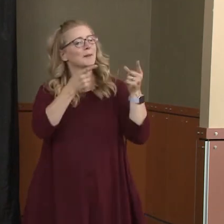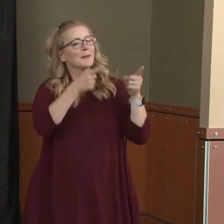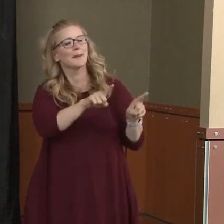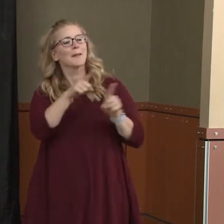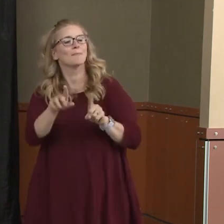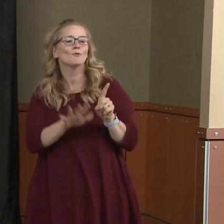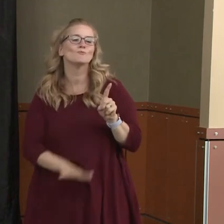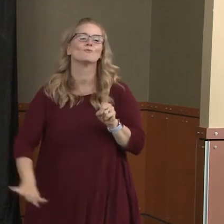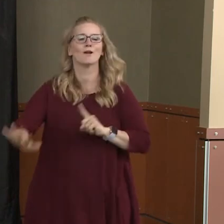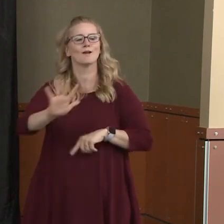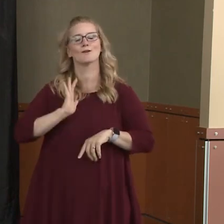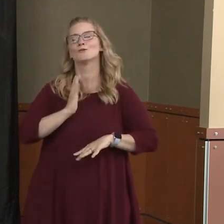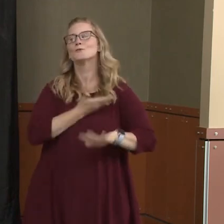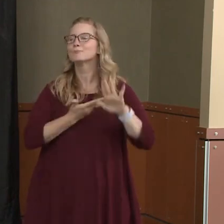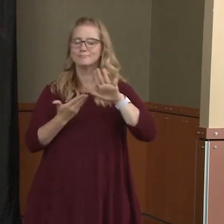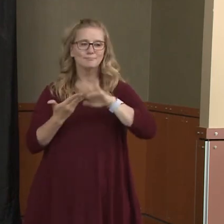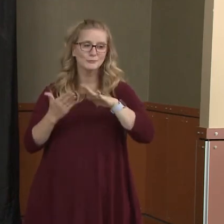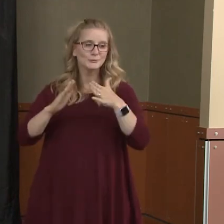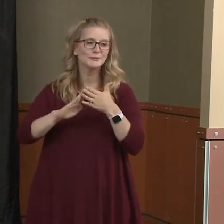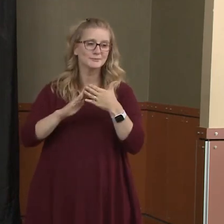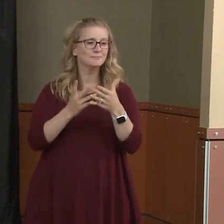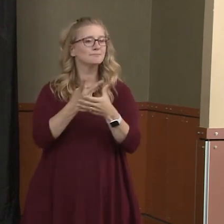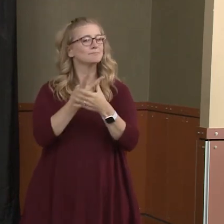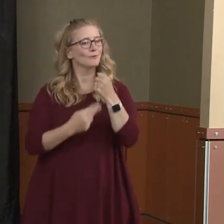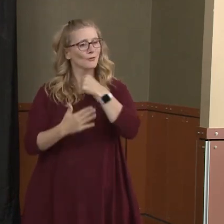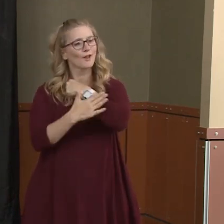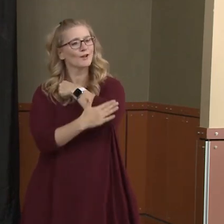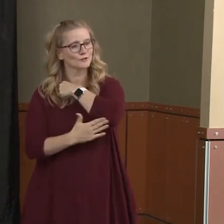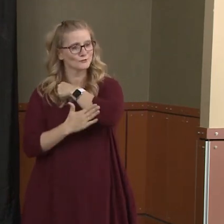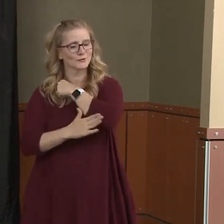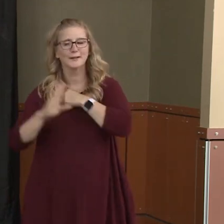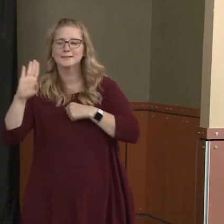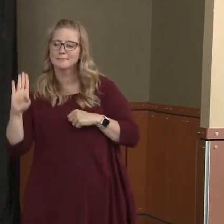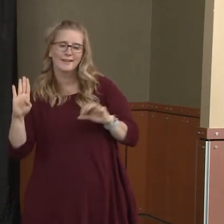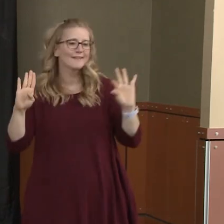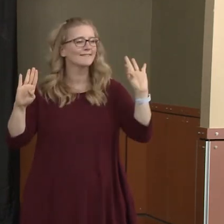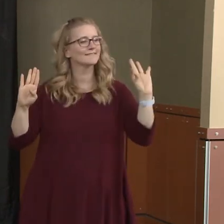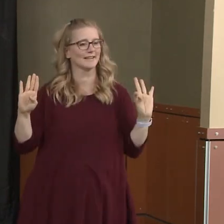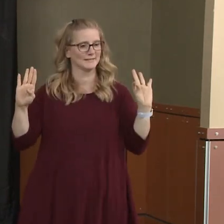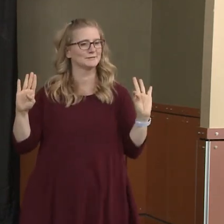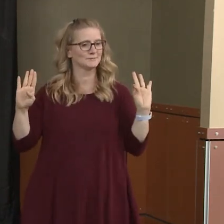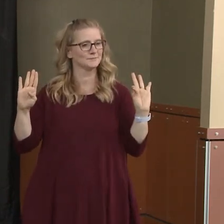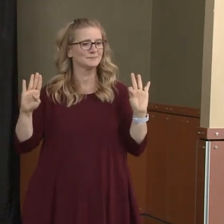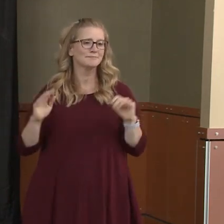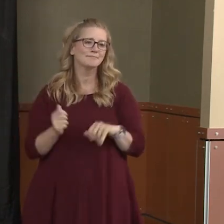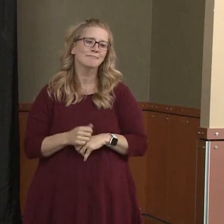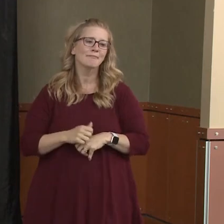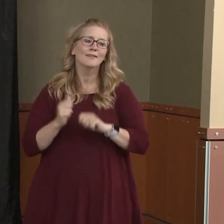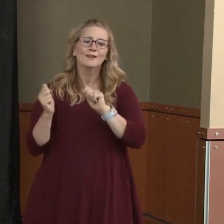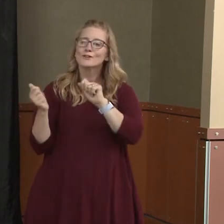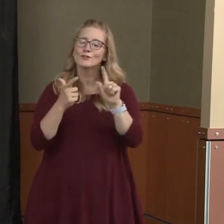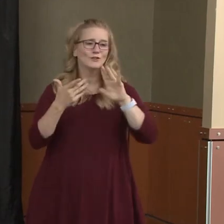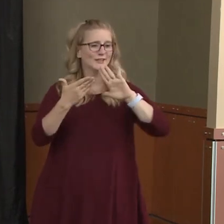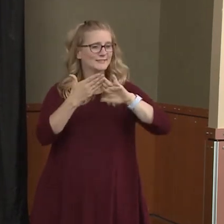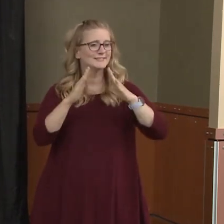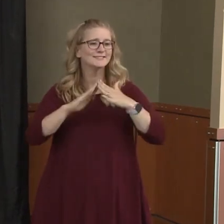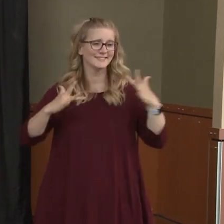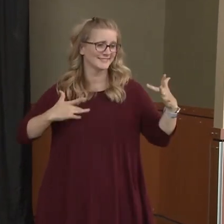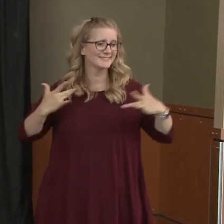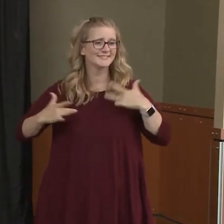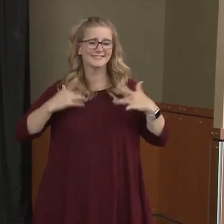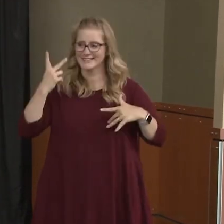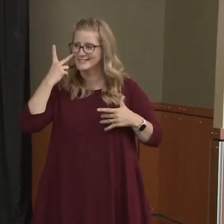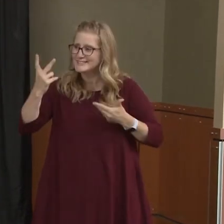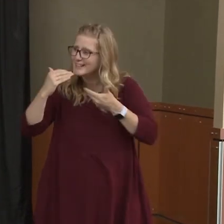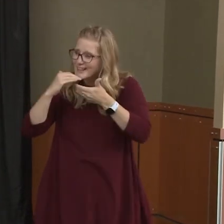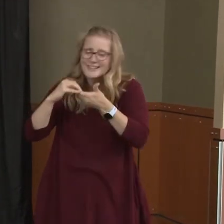community, Benton and Franklin counties. It's happening across our cities and it's exciting to see. But more work to be done, as you heard as well.